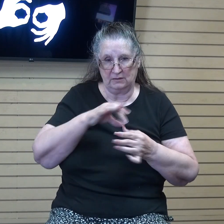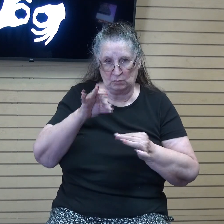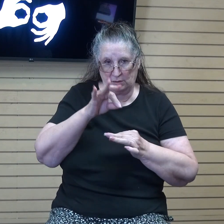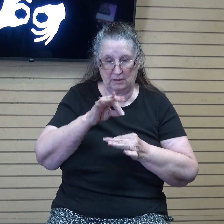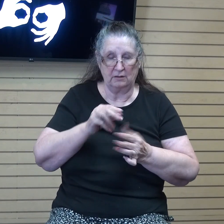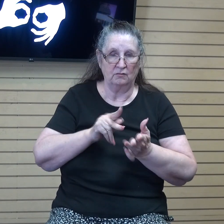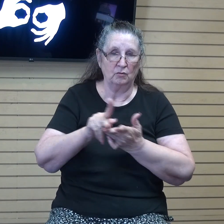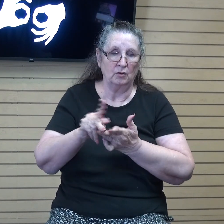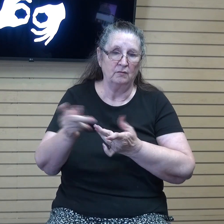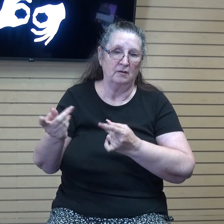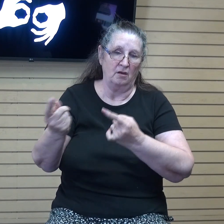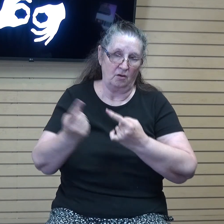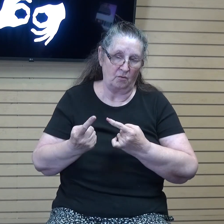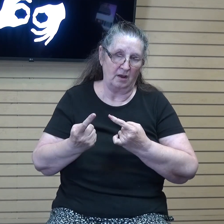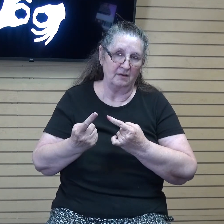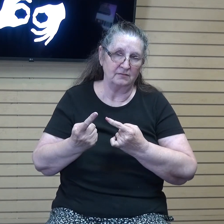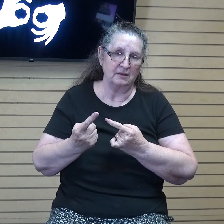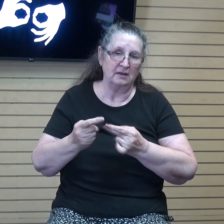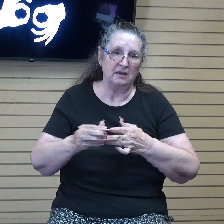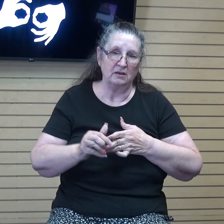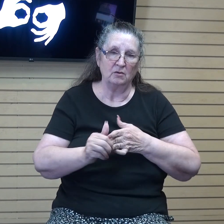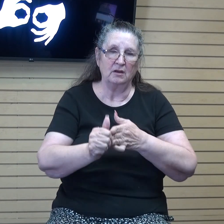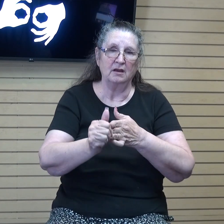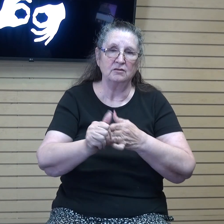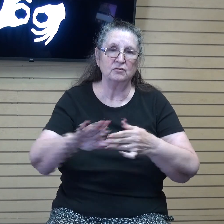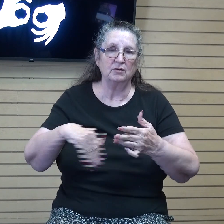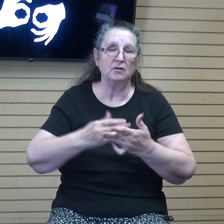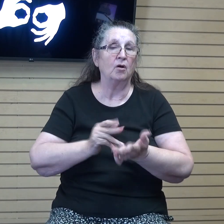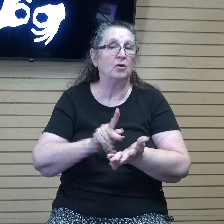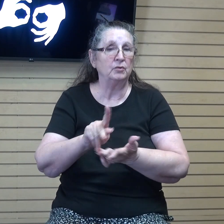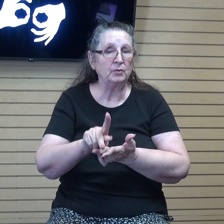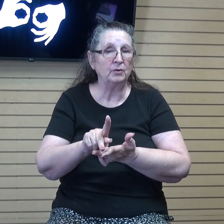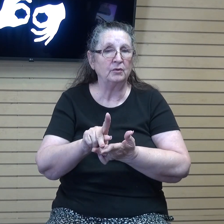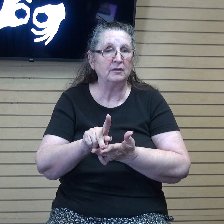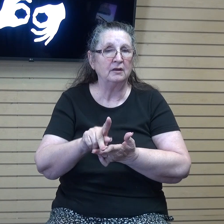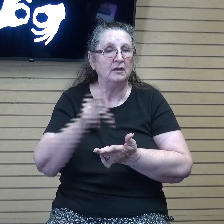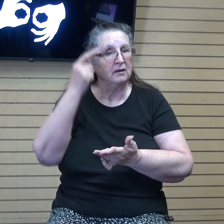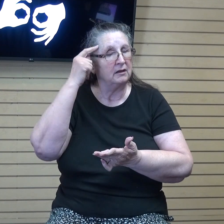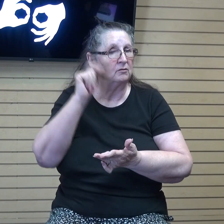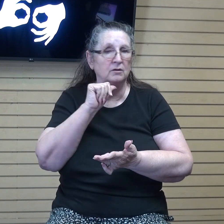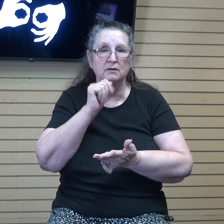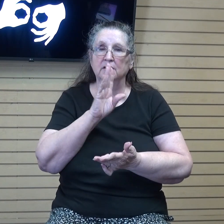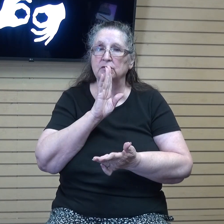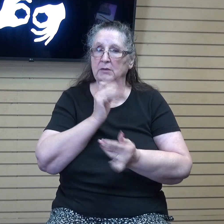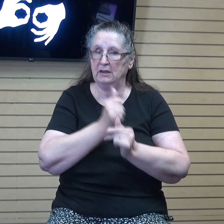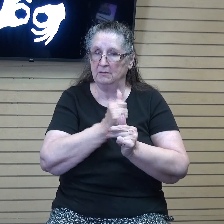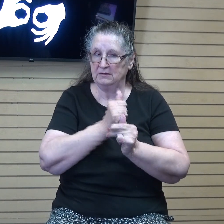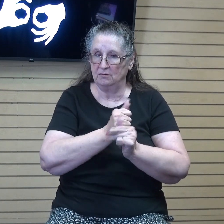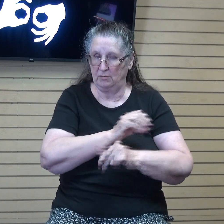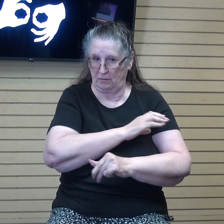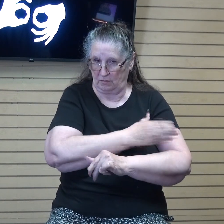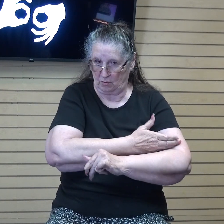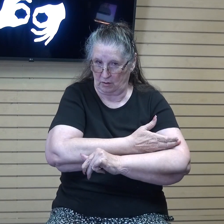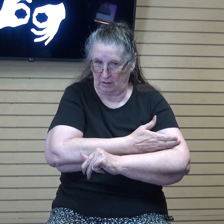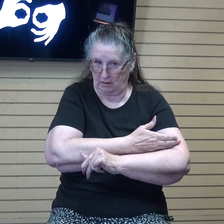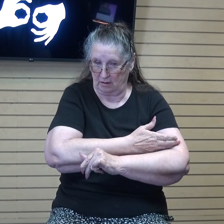has come, he will guide you into all truth. For he will not speak on his own authority, but whatever he bears,